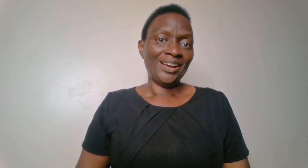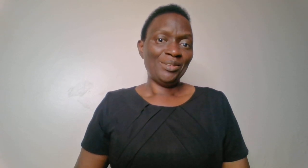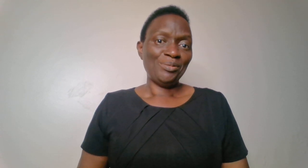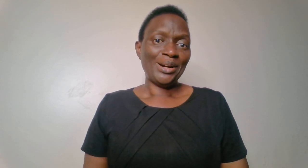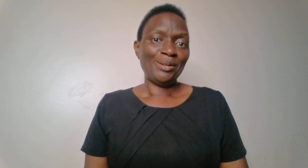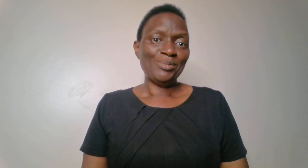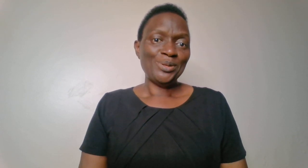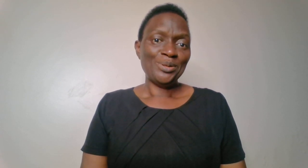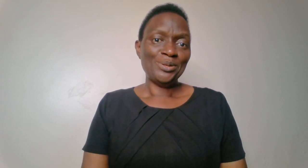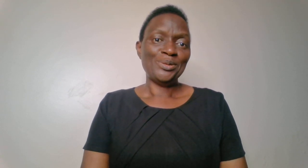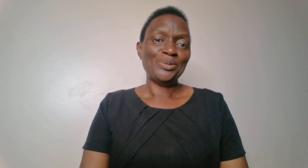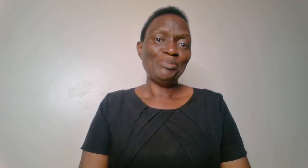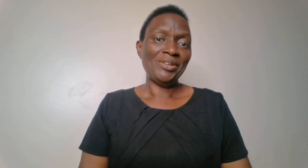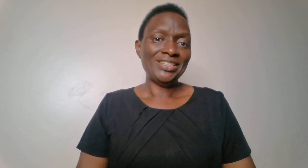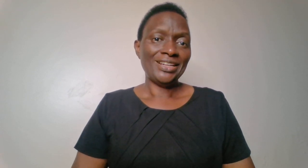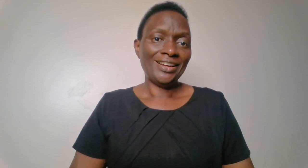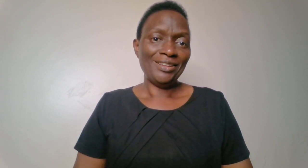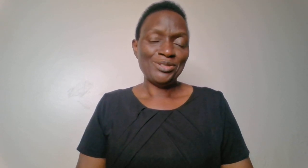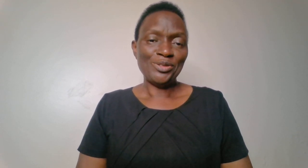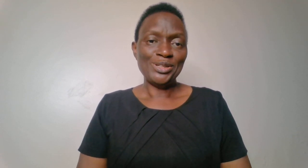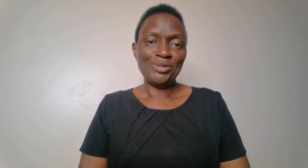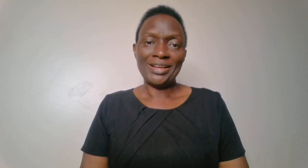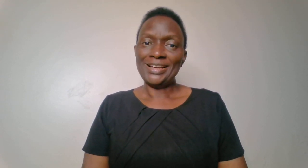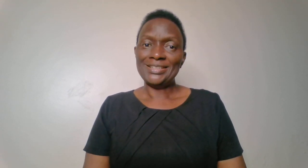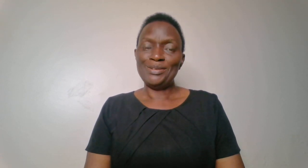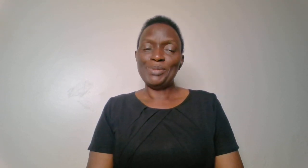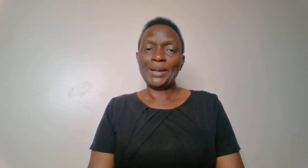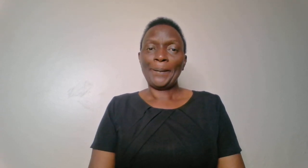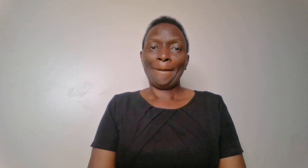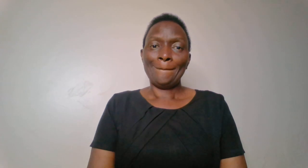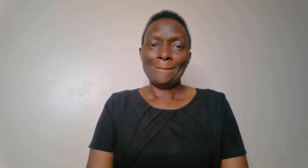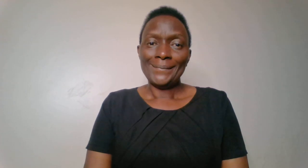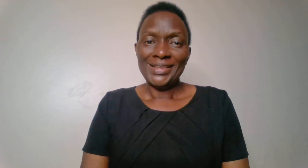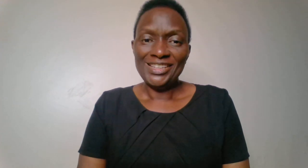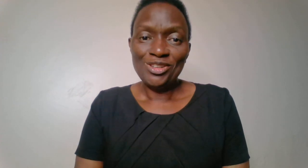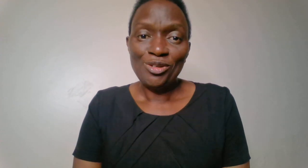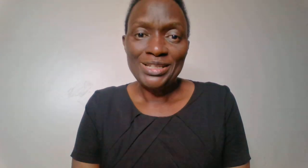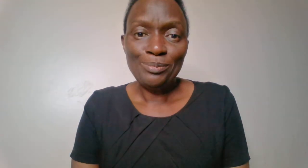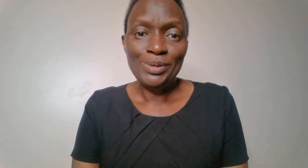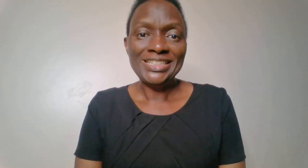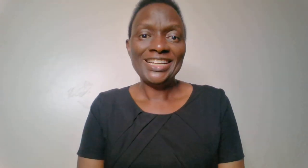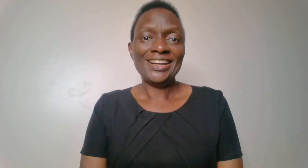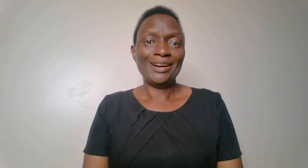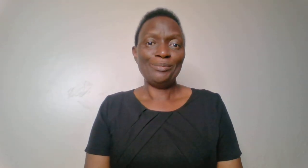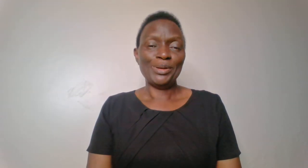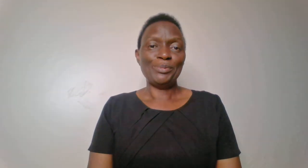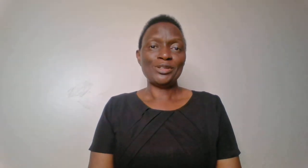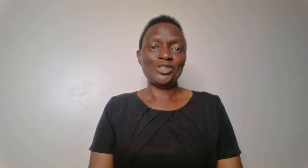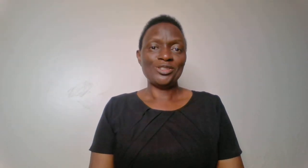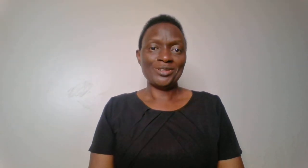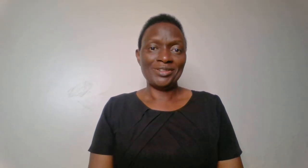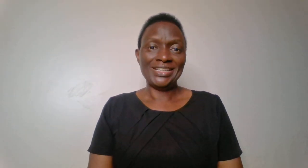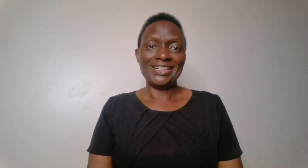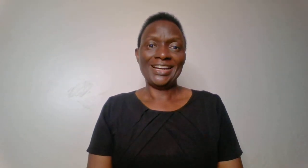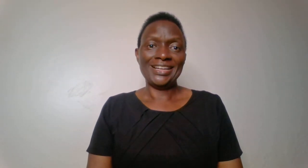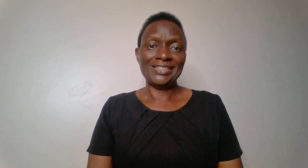Welcome to Marriage and Life Stories with Kasime. It's always a pleasure coming back to your screen and